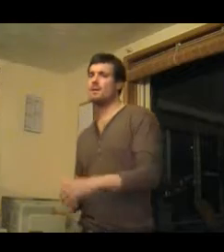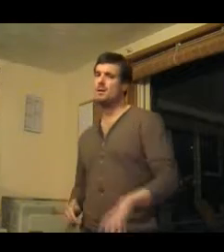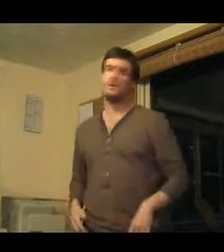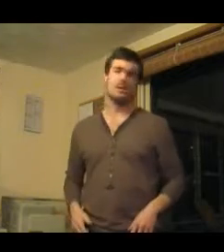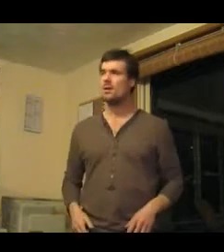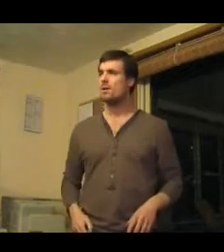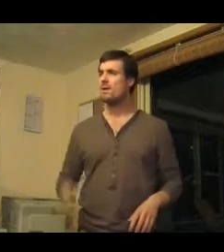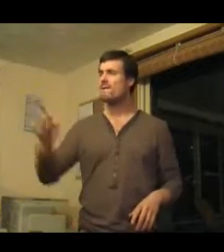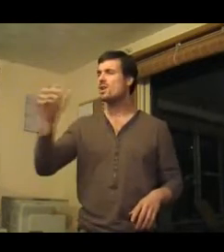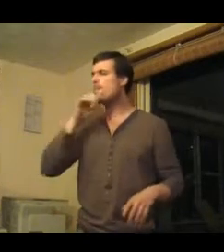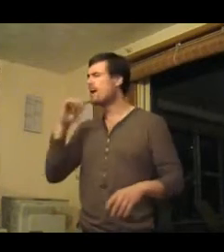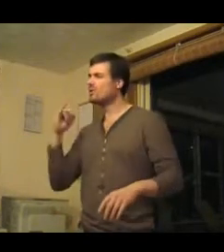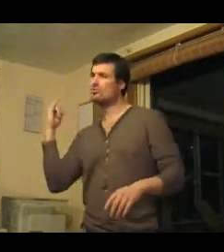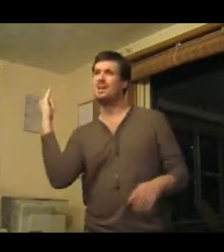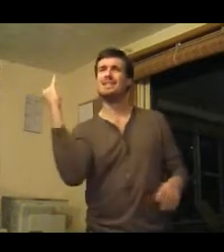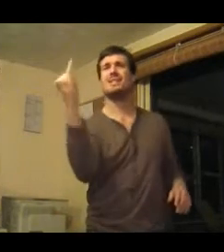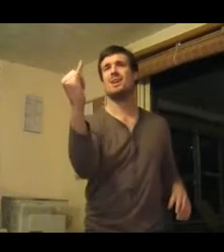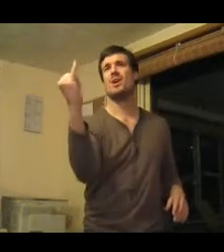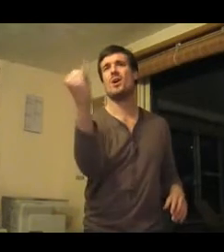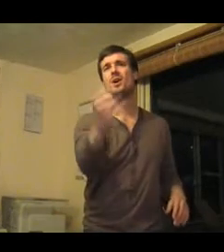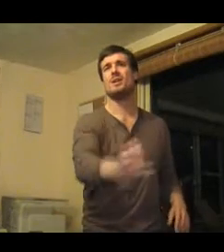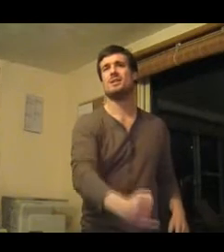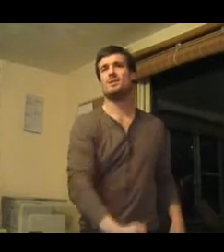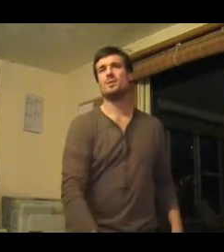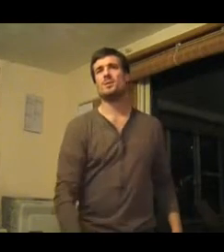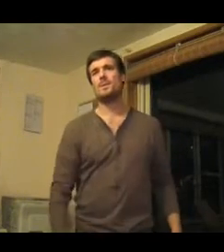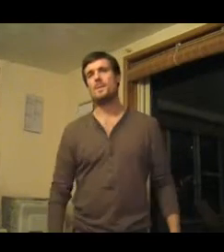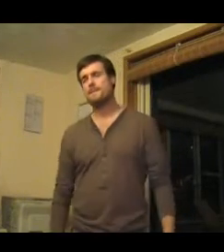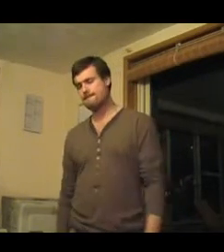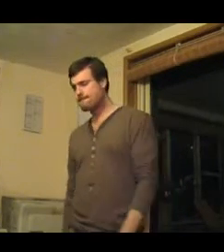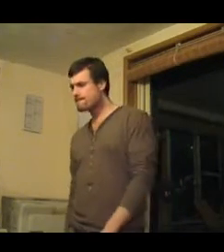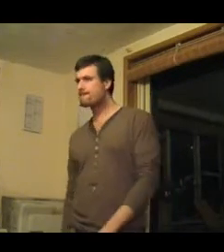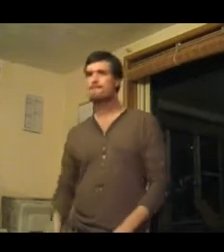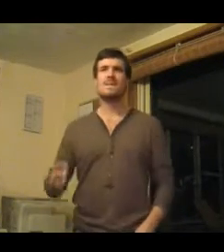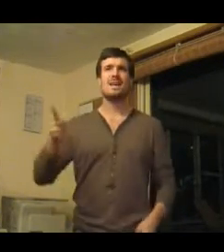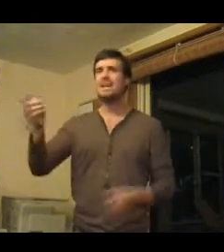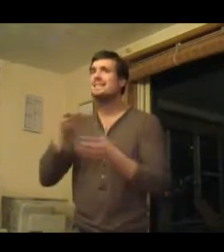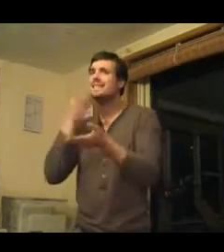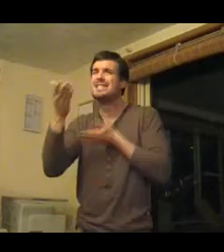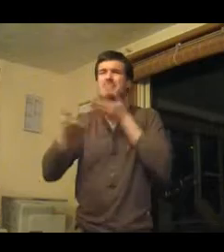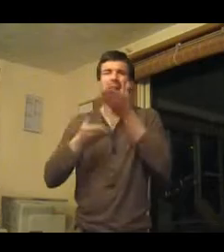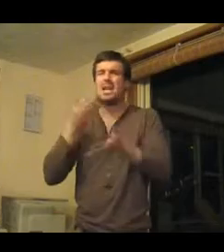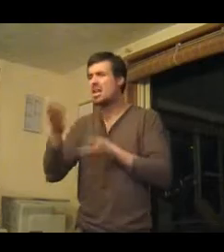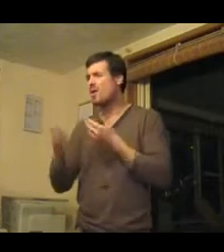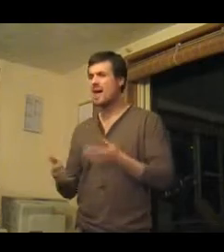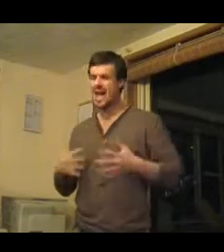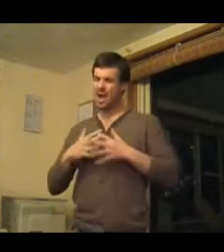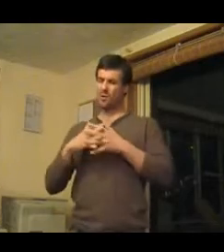For The Man Who Tried To Hurt You He's Explaining The Way